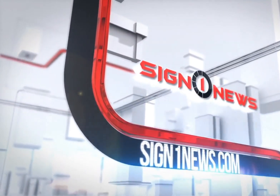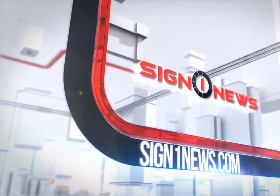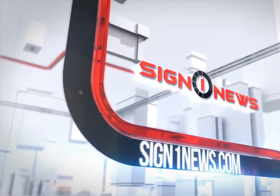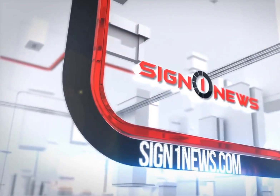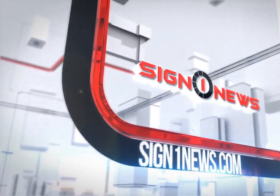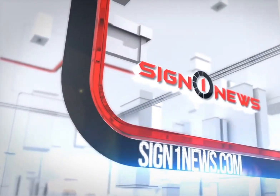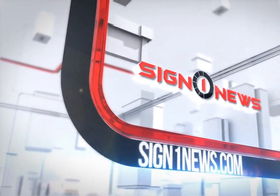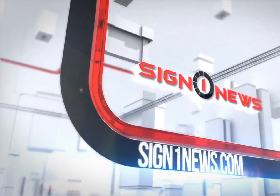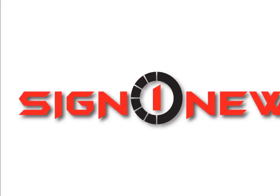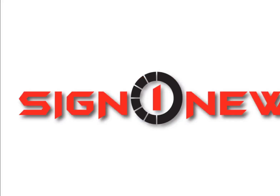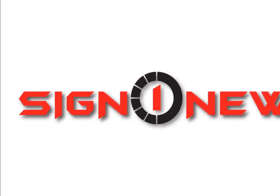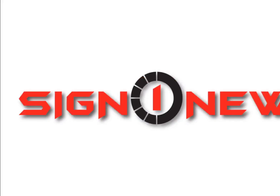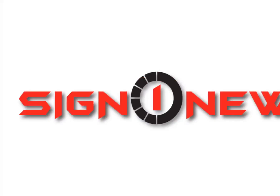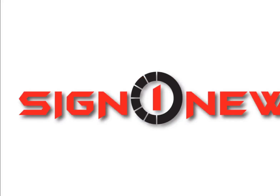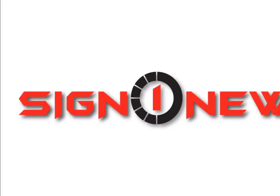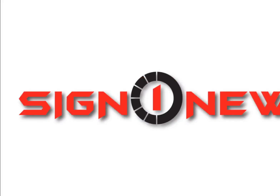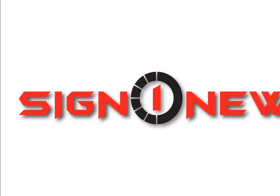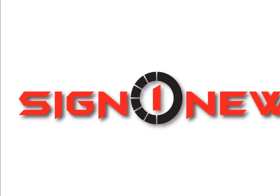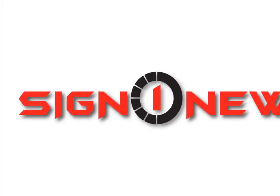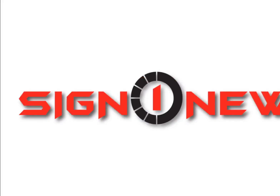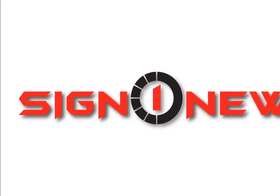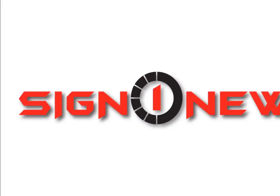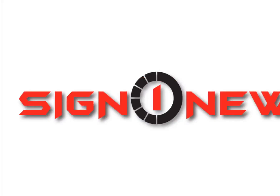Google Play Google Play Store You